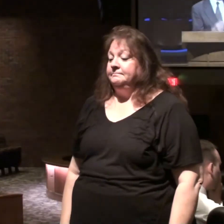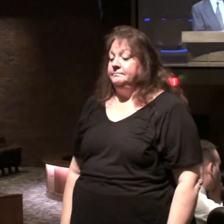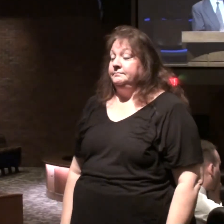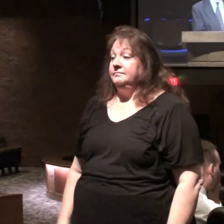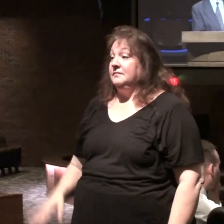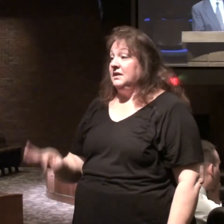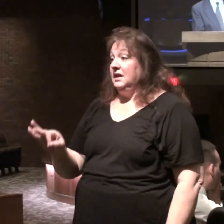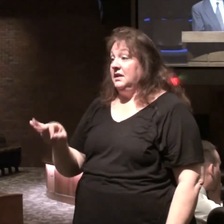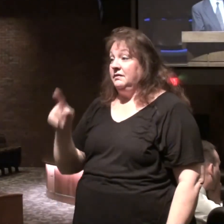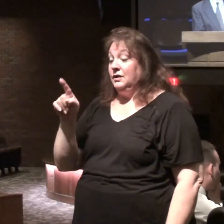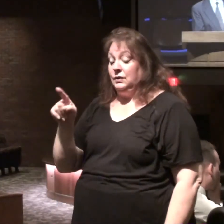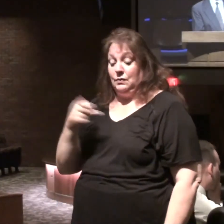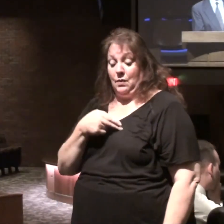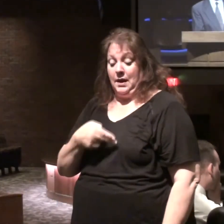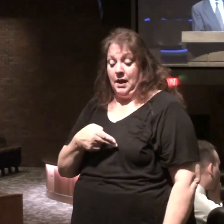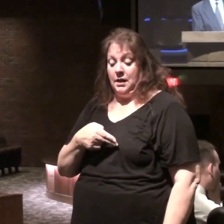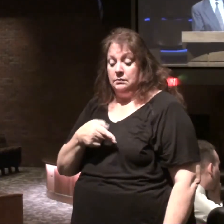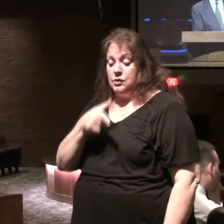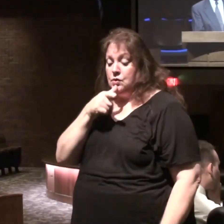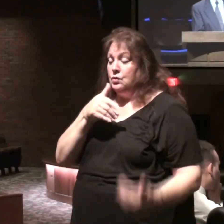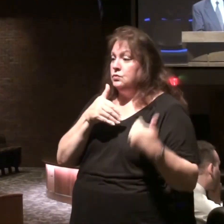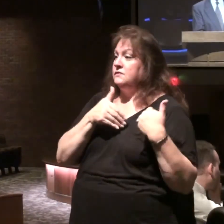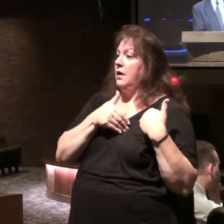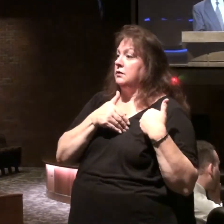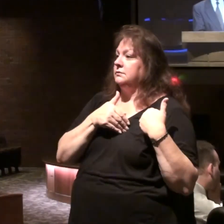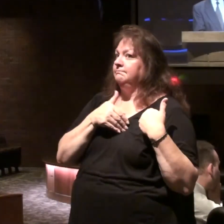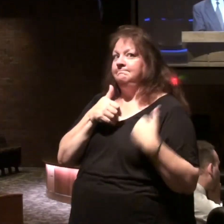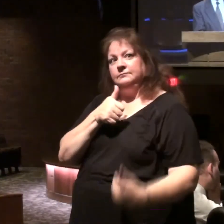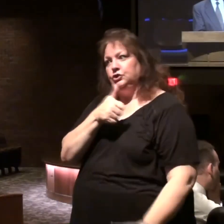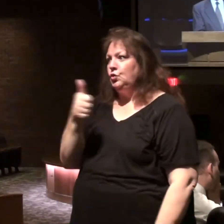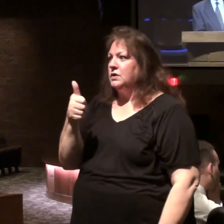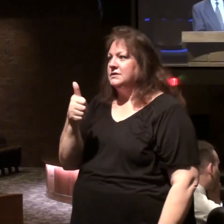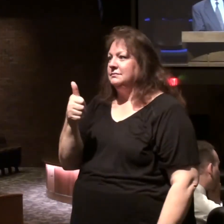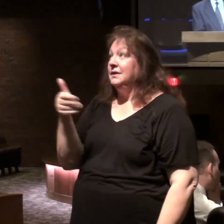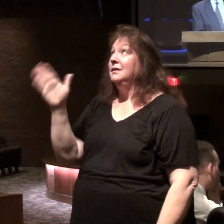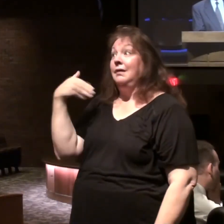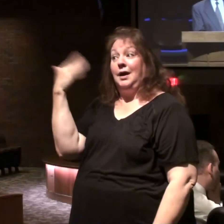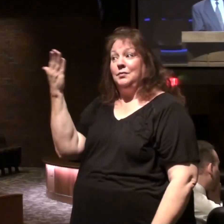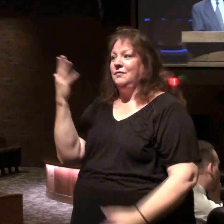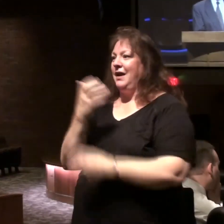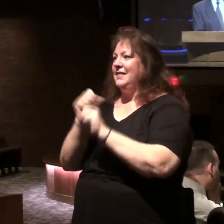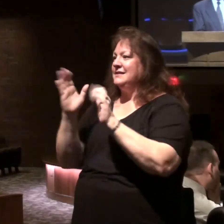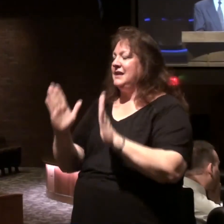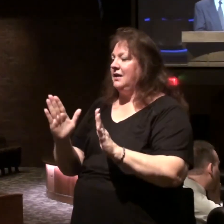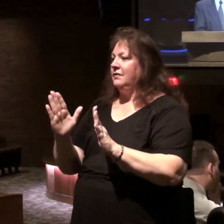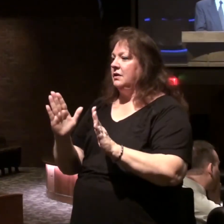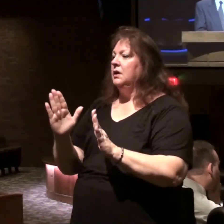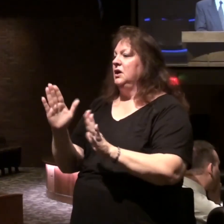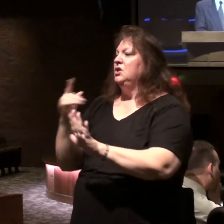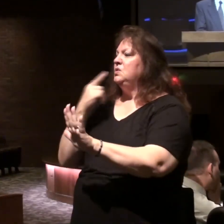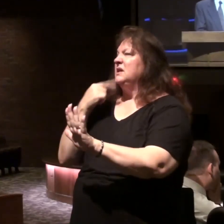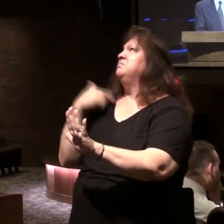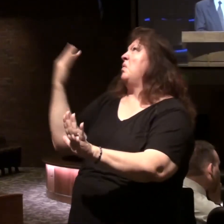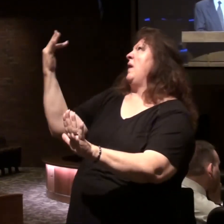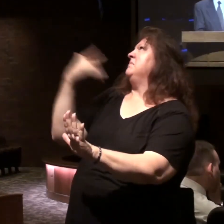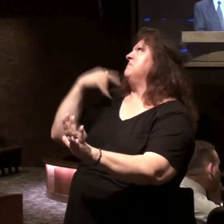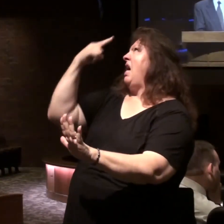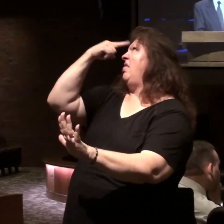if you go to hell whose fault is it God provided a savior you said I'll think about it